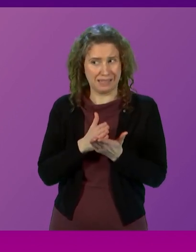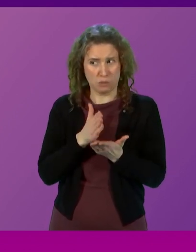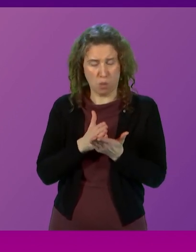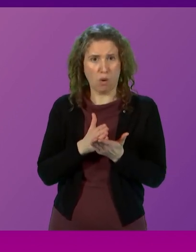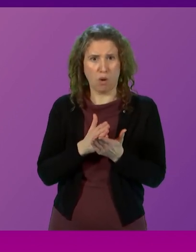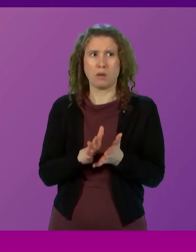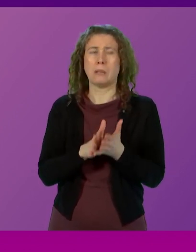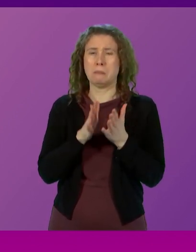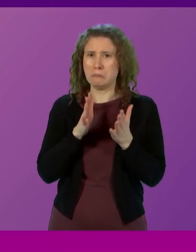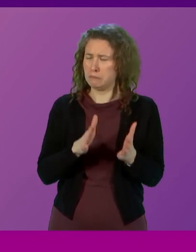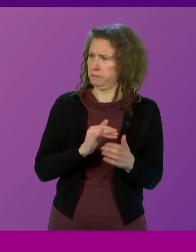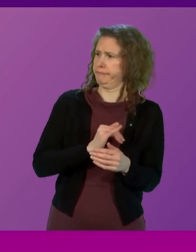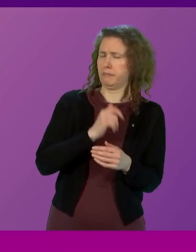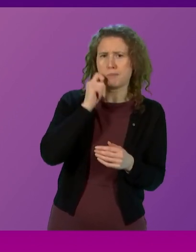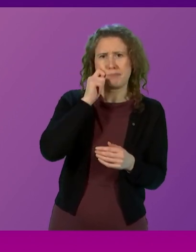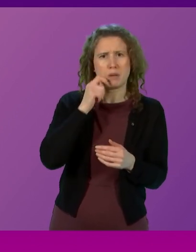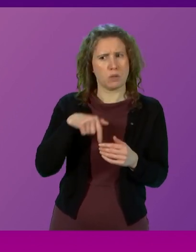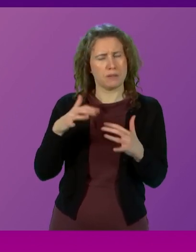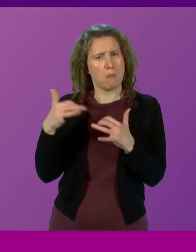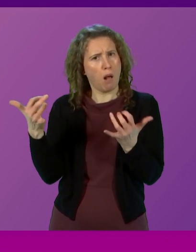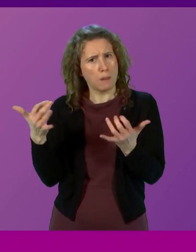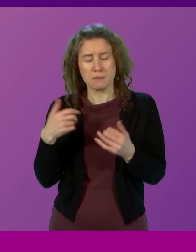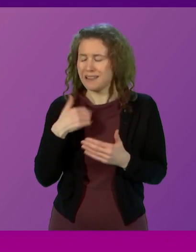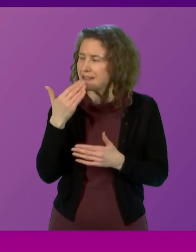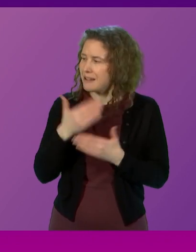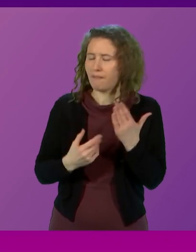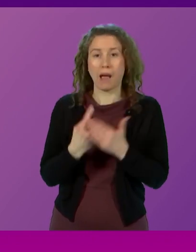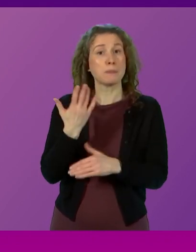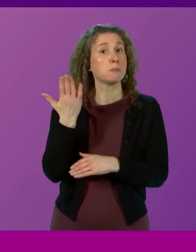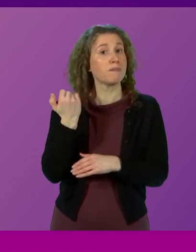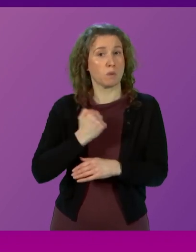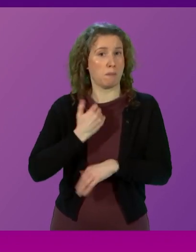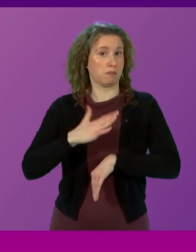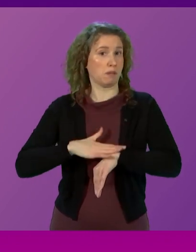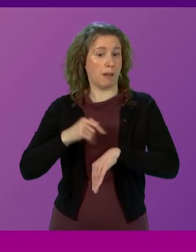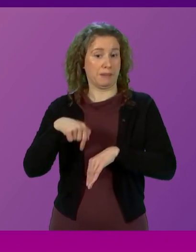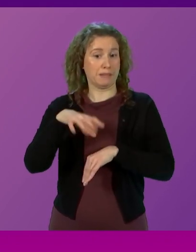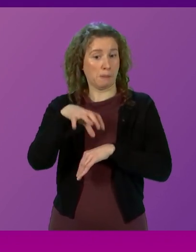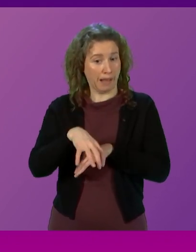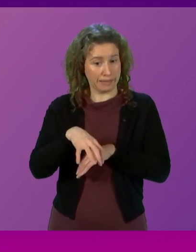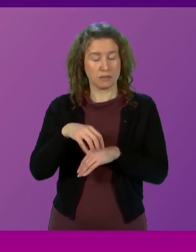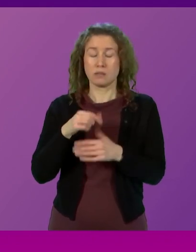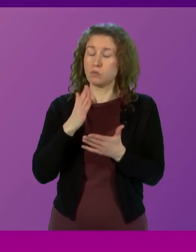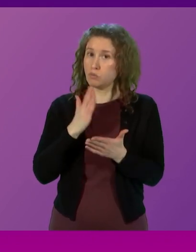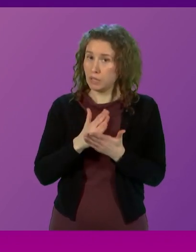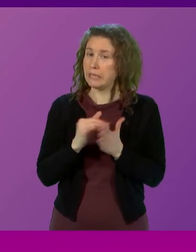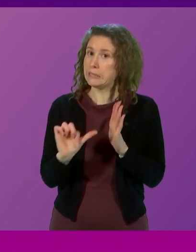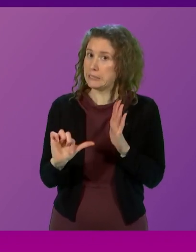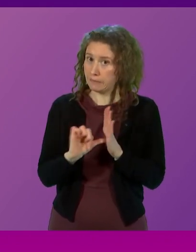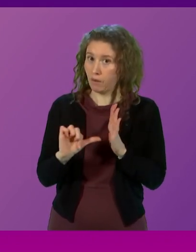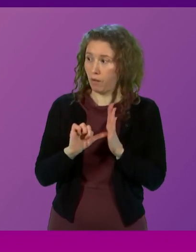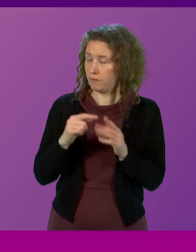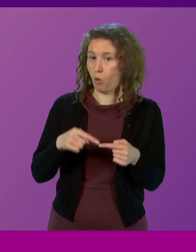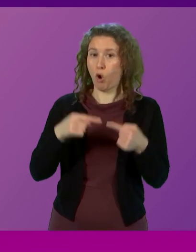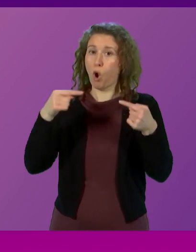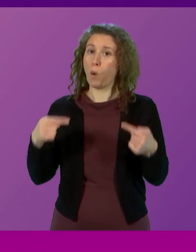very considerable discourtesy to this Parliament, one that I have never come across before in my time in this place. It has been extremely difficult for